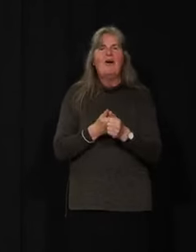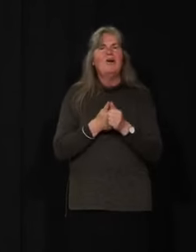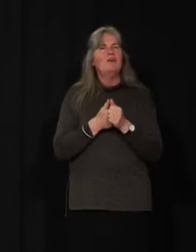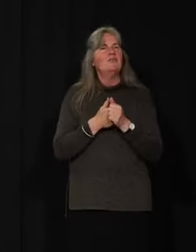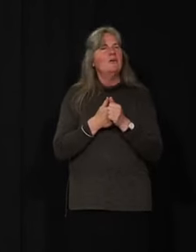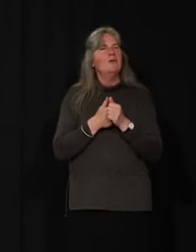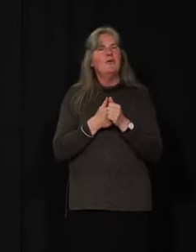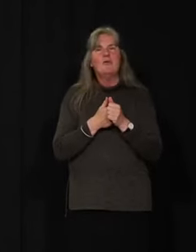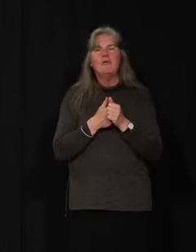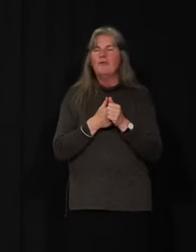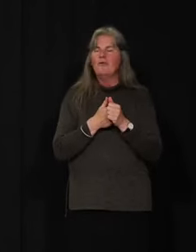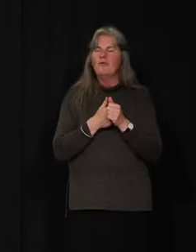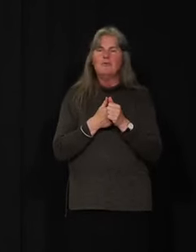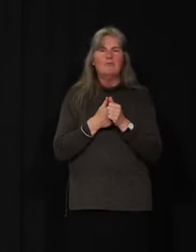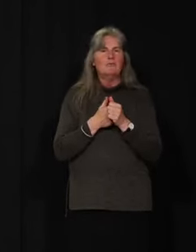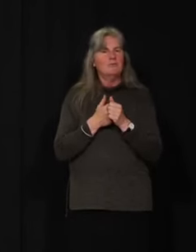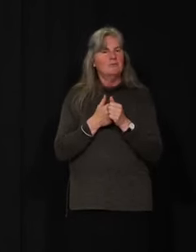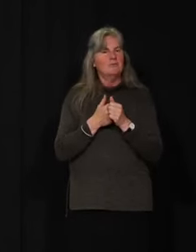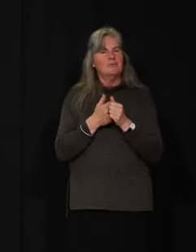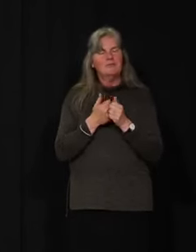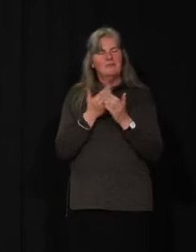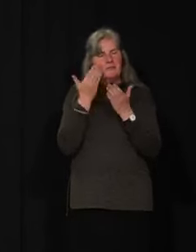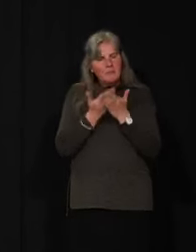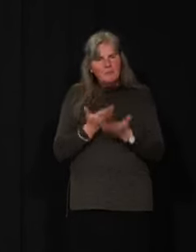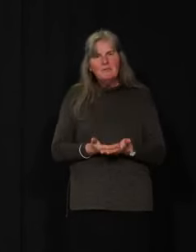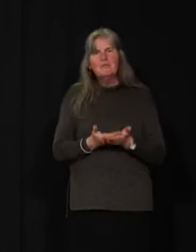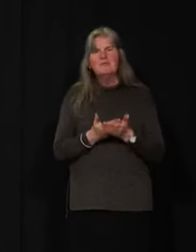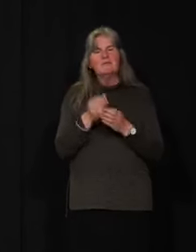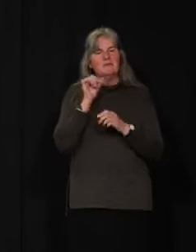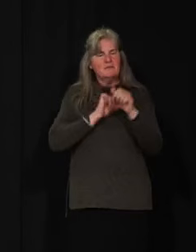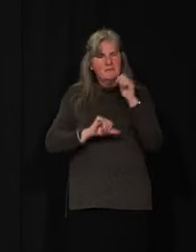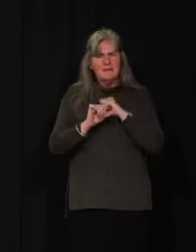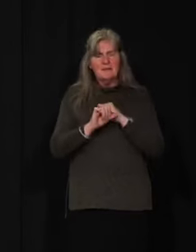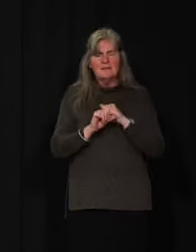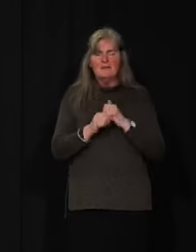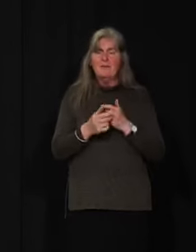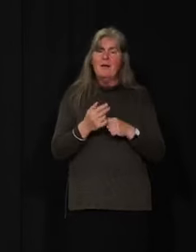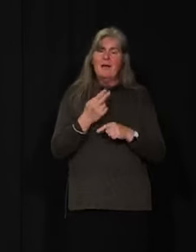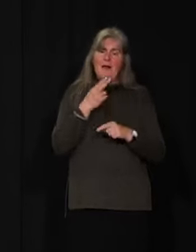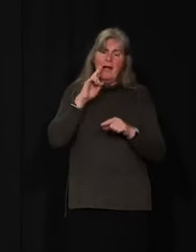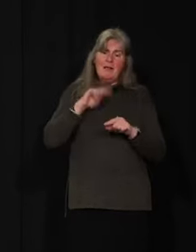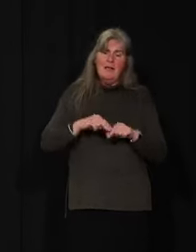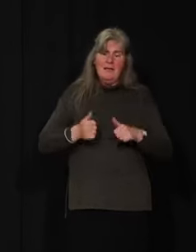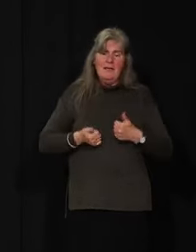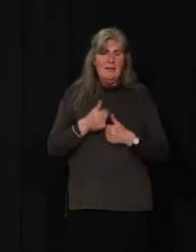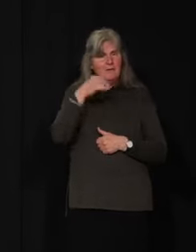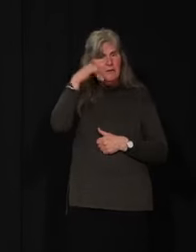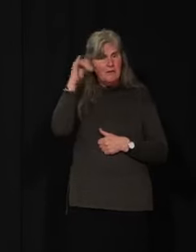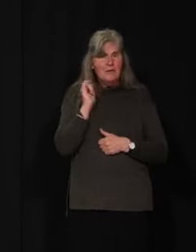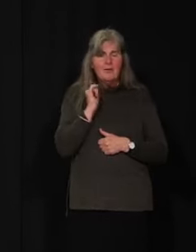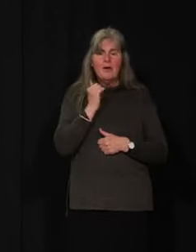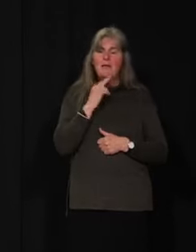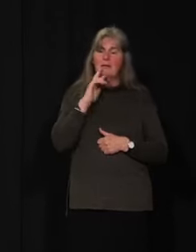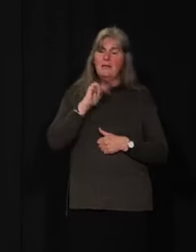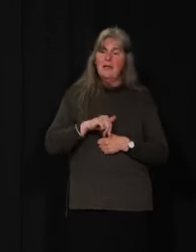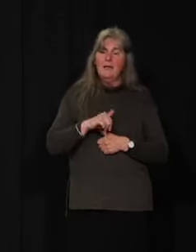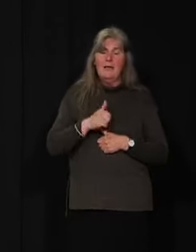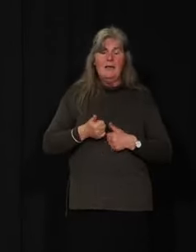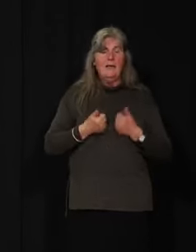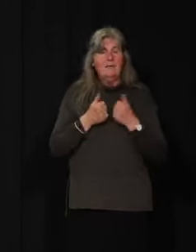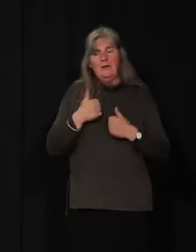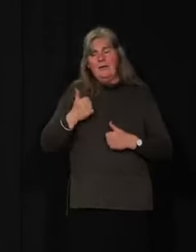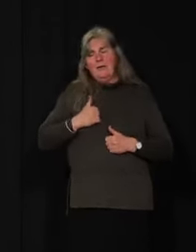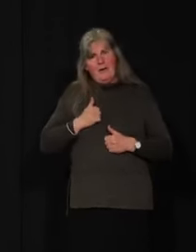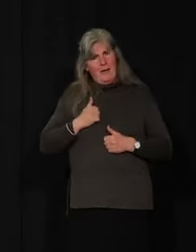it a lot, but it's just so important that we're so lucky to live in Yukon. We're so lucky to live in Canada where every region is